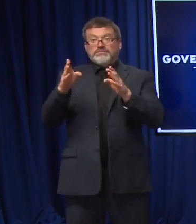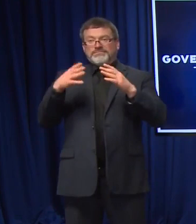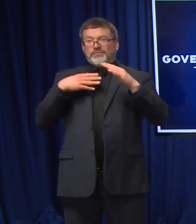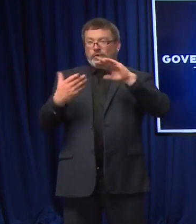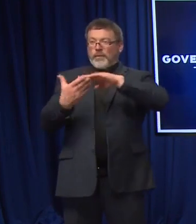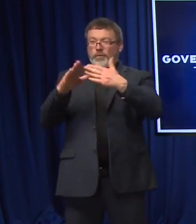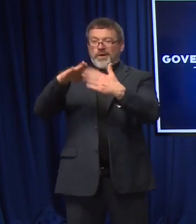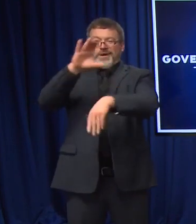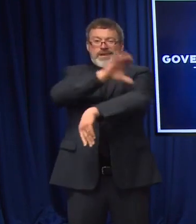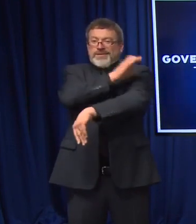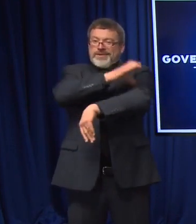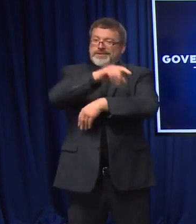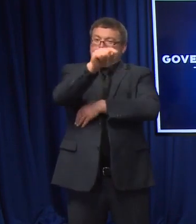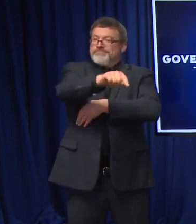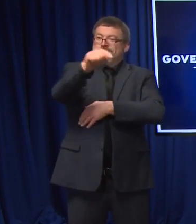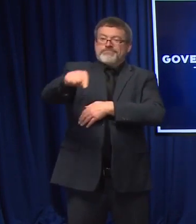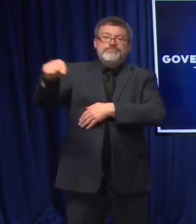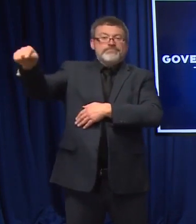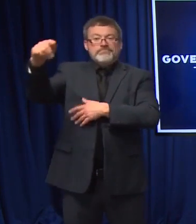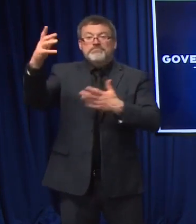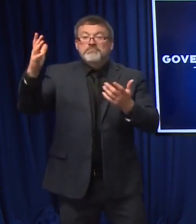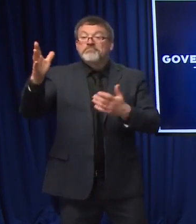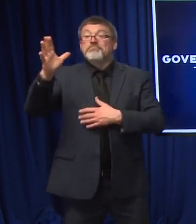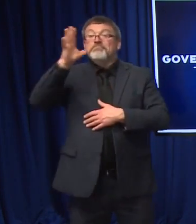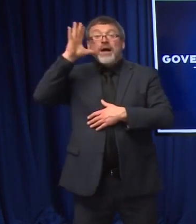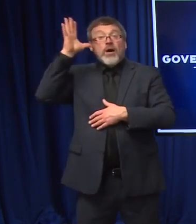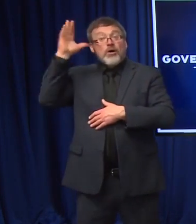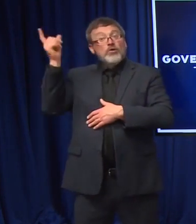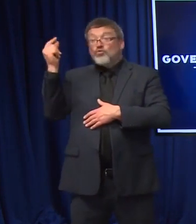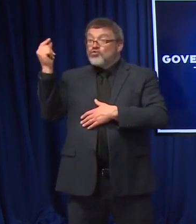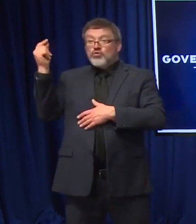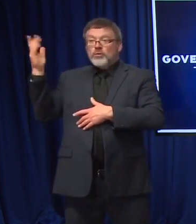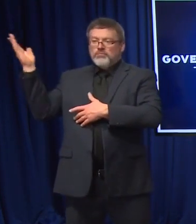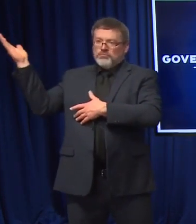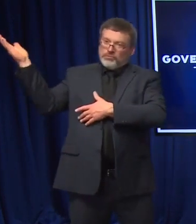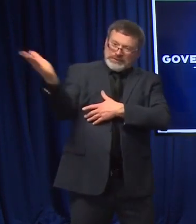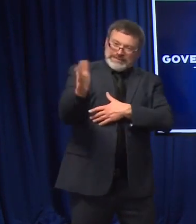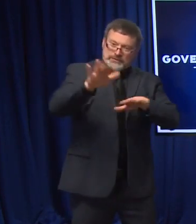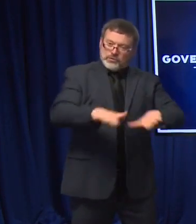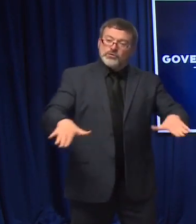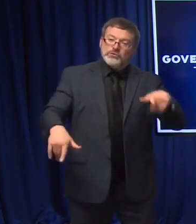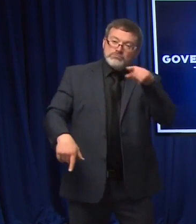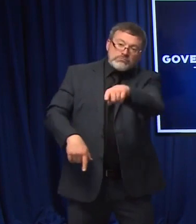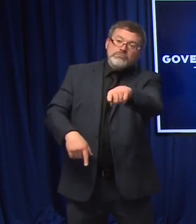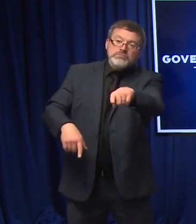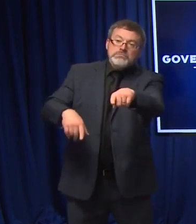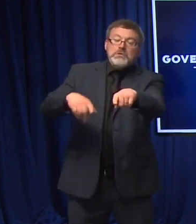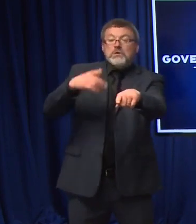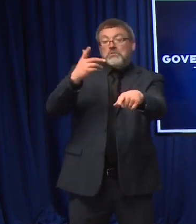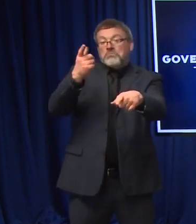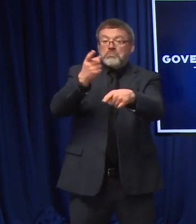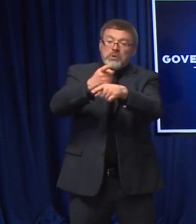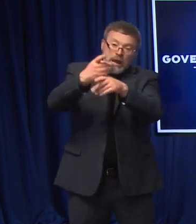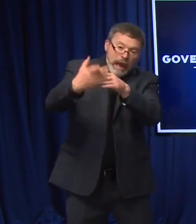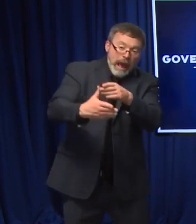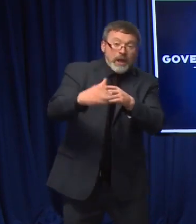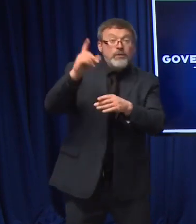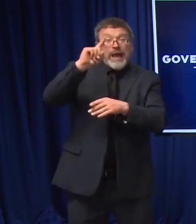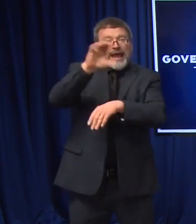a parent or guardian can bring a child after school hours to be vaccinated. And partly that's recognizing the fact that, you know, some parents